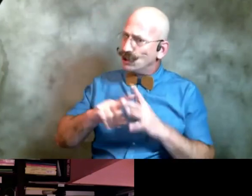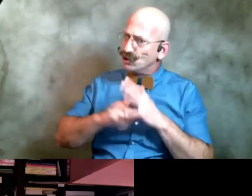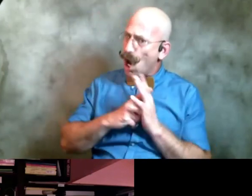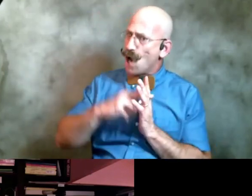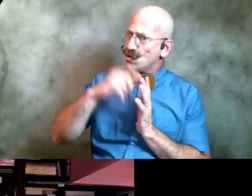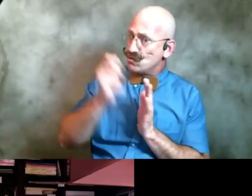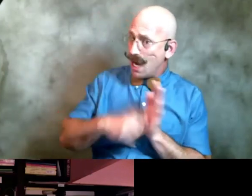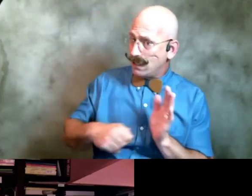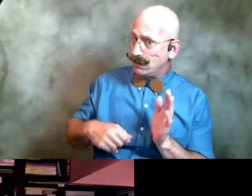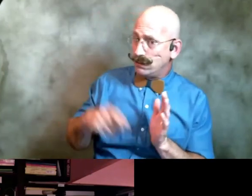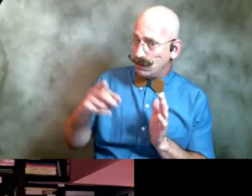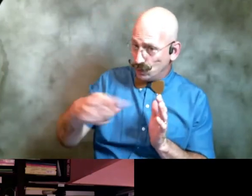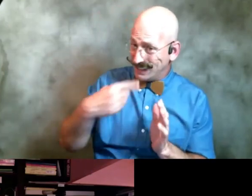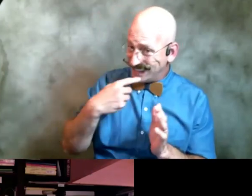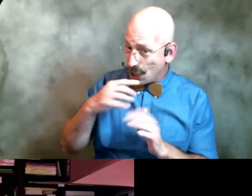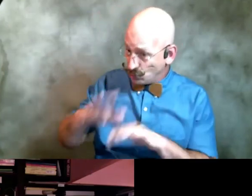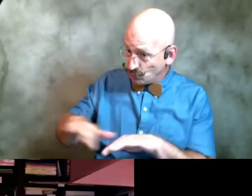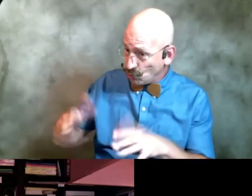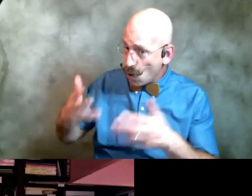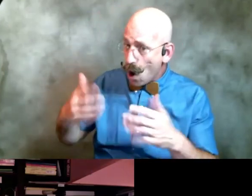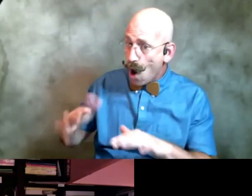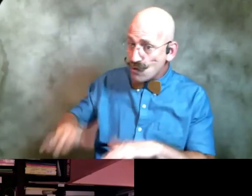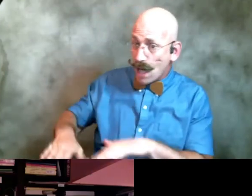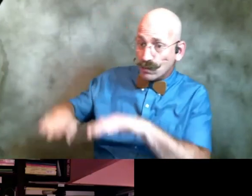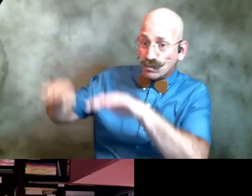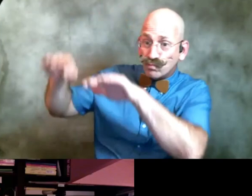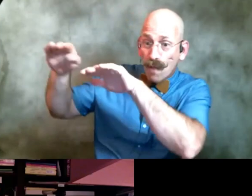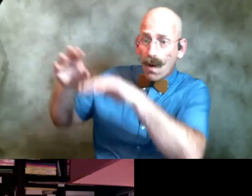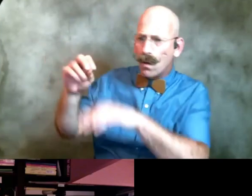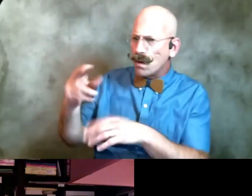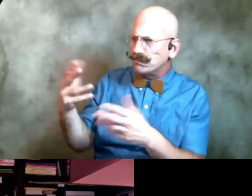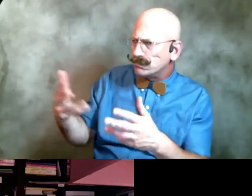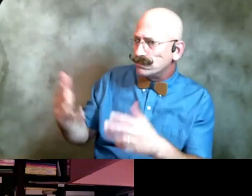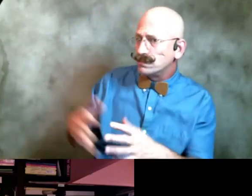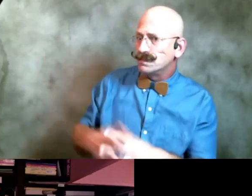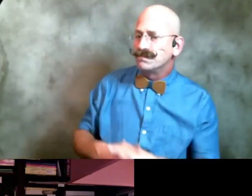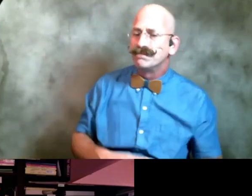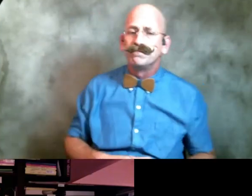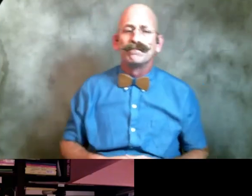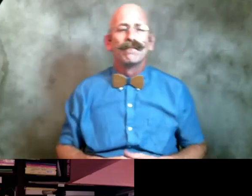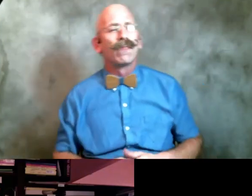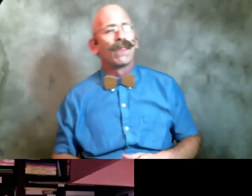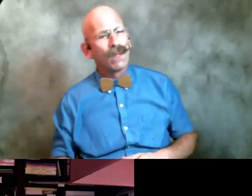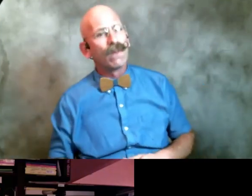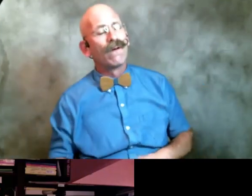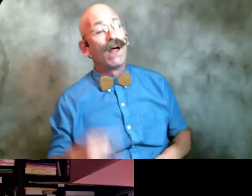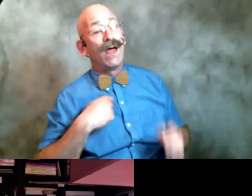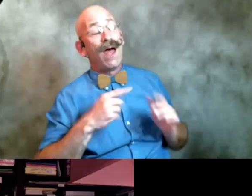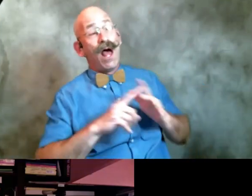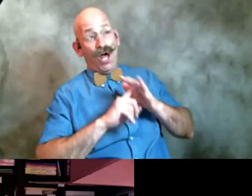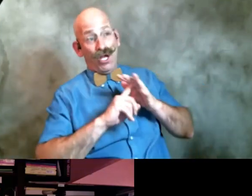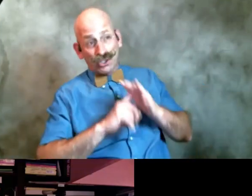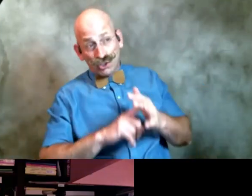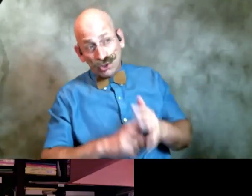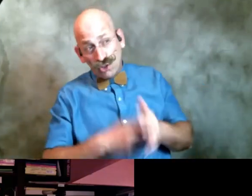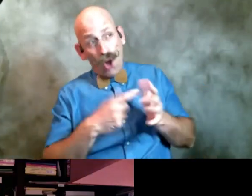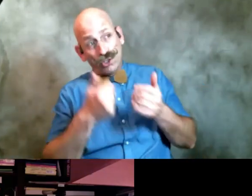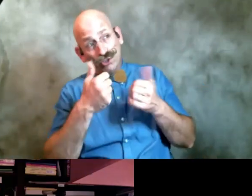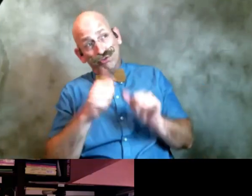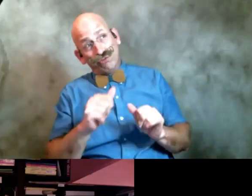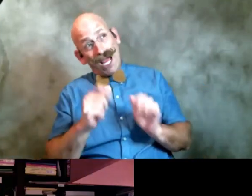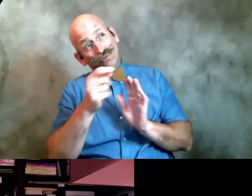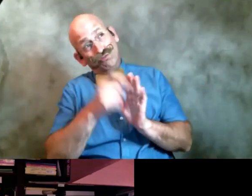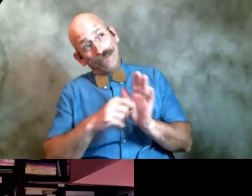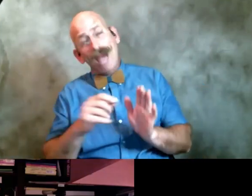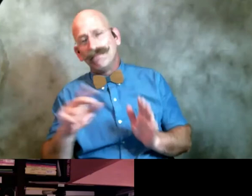far you said your children were already grown or i started trying when katie was four